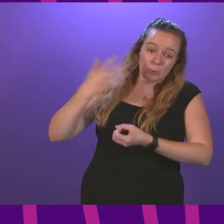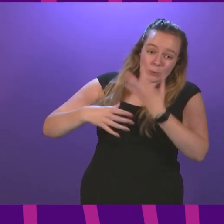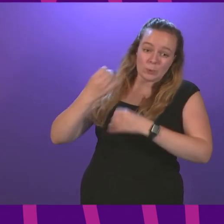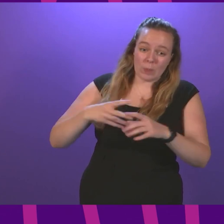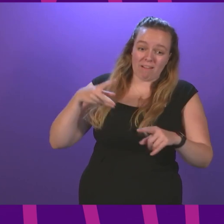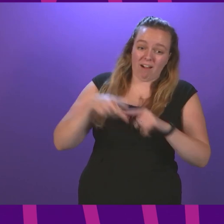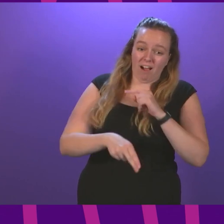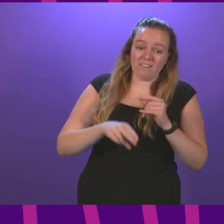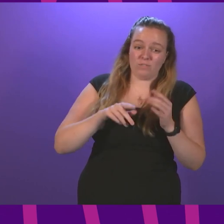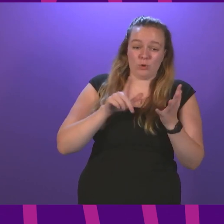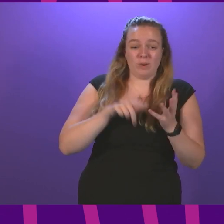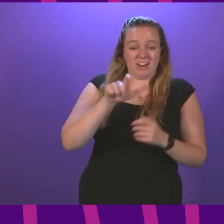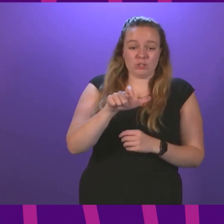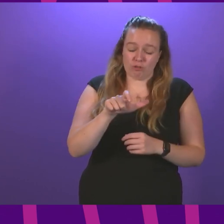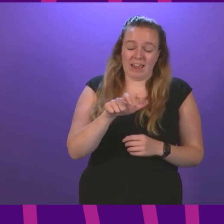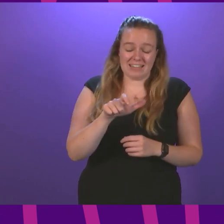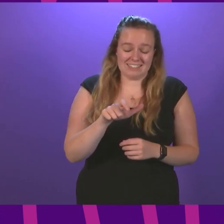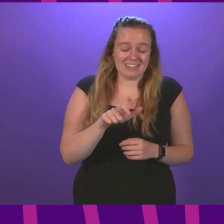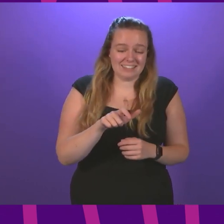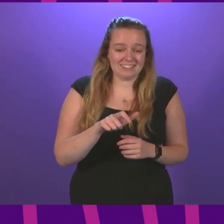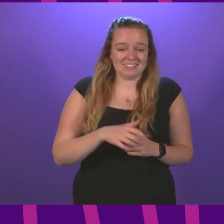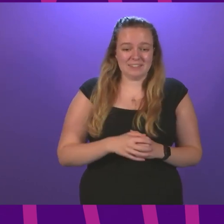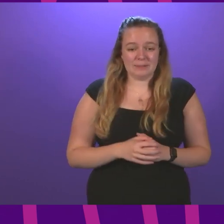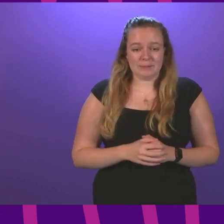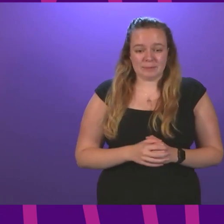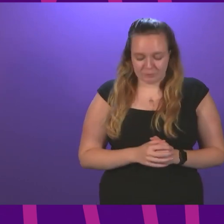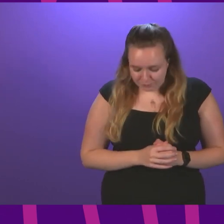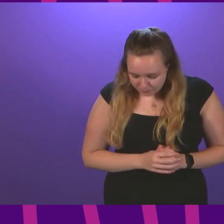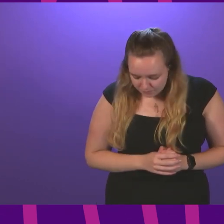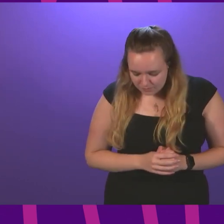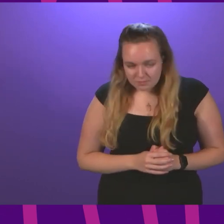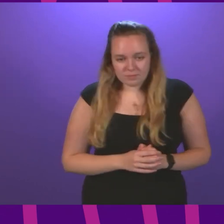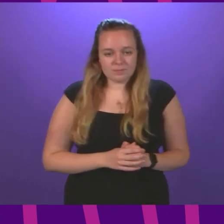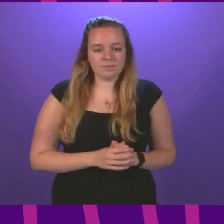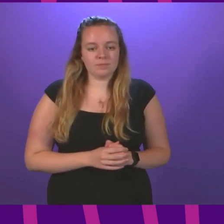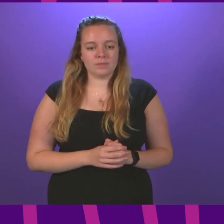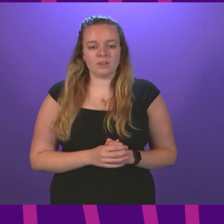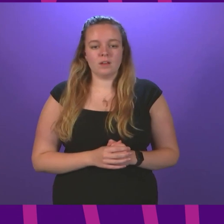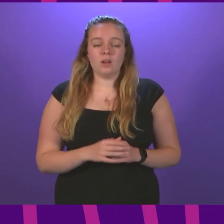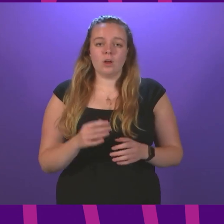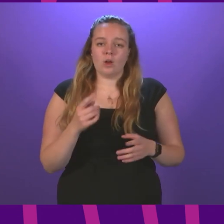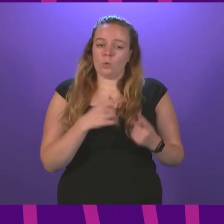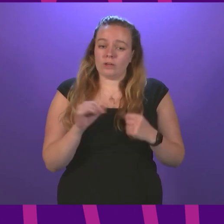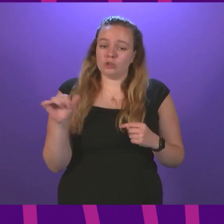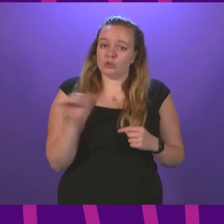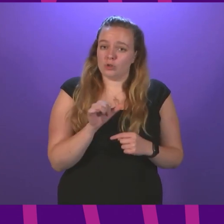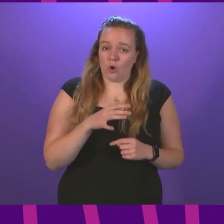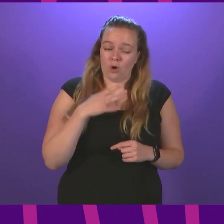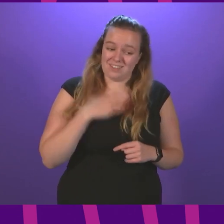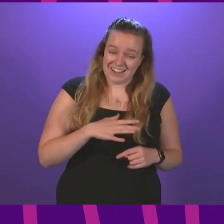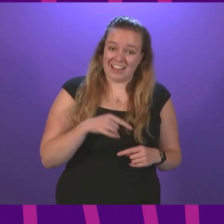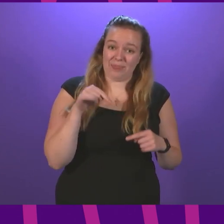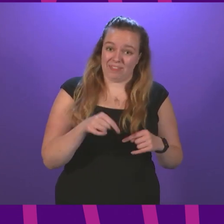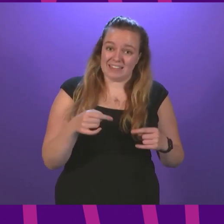UK colleagues are going to make to universal credit. President Officer, we should not need to be having